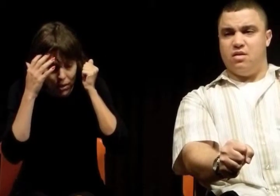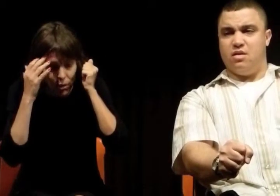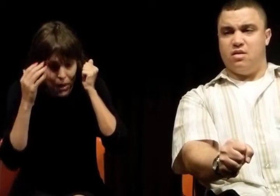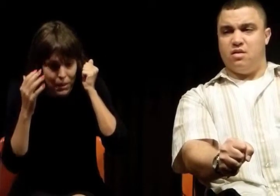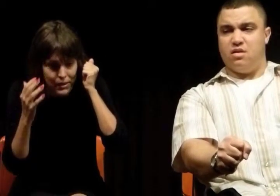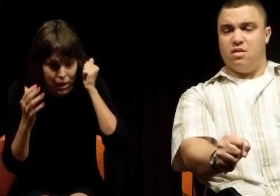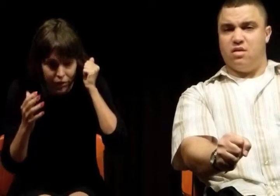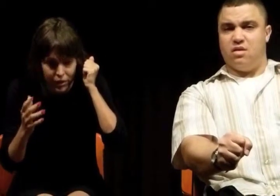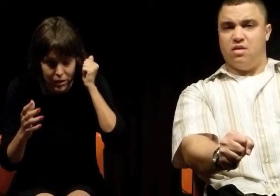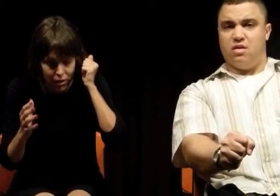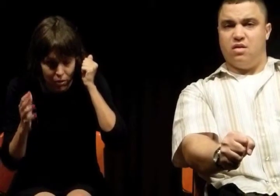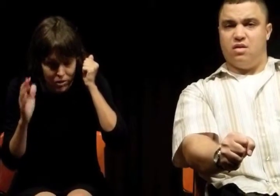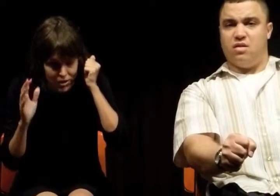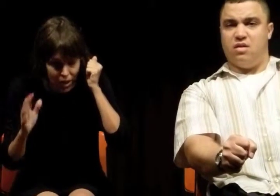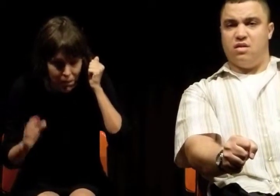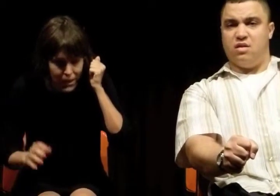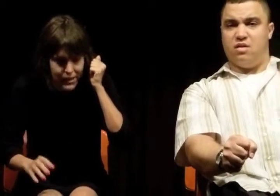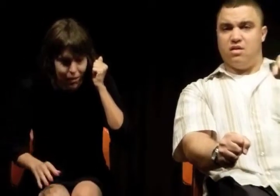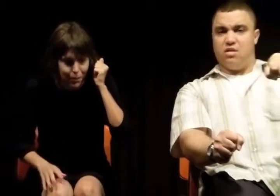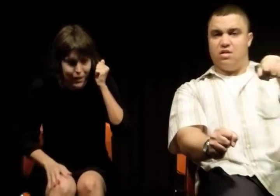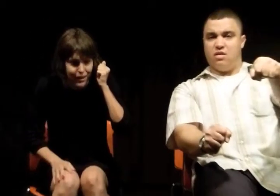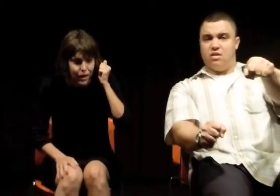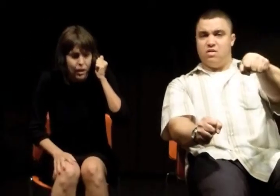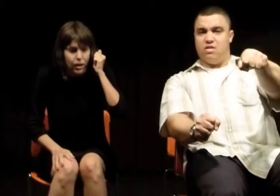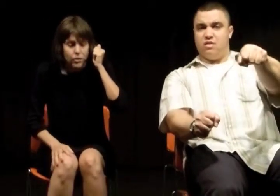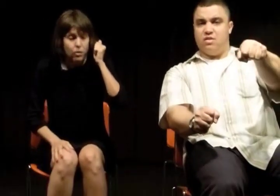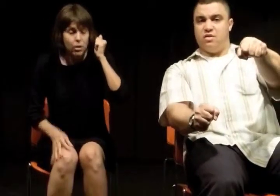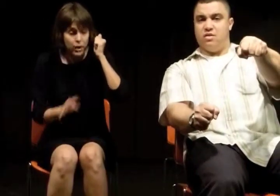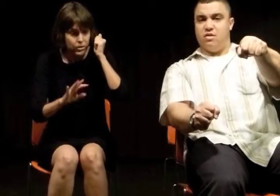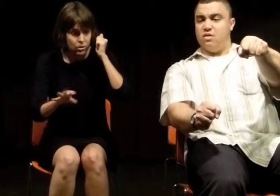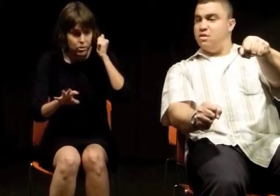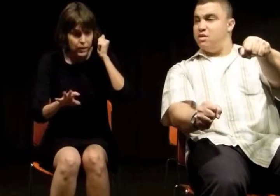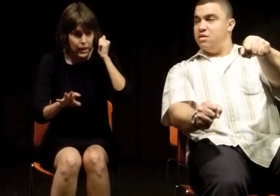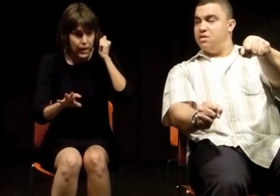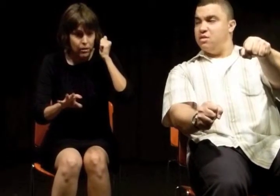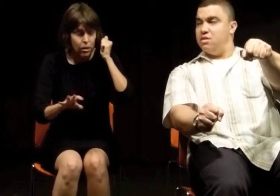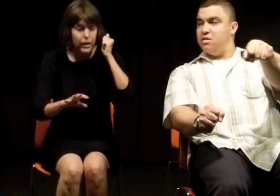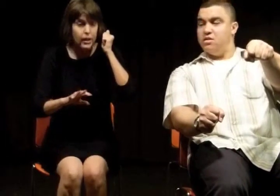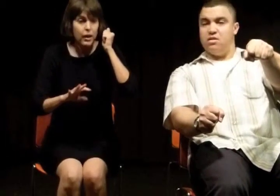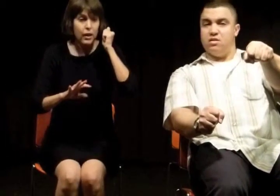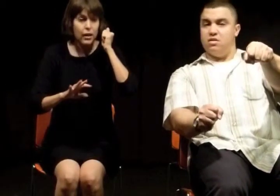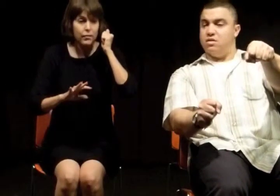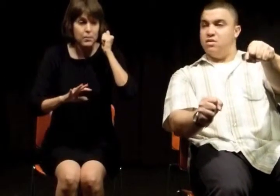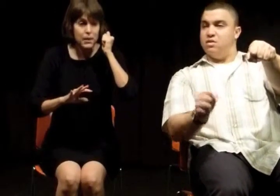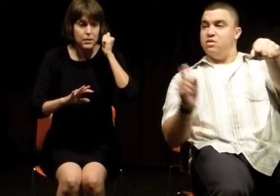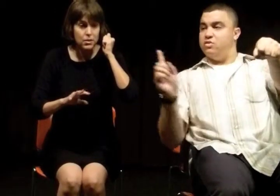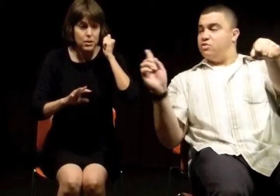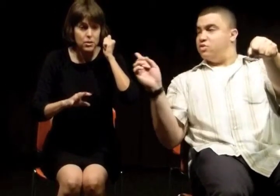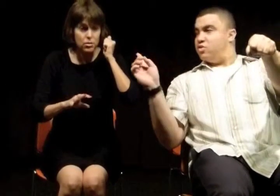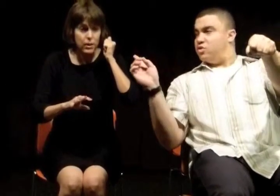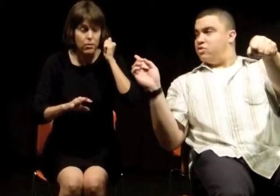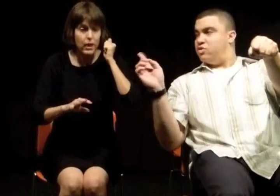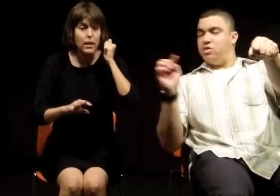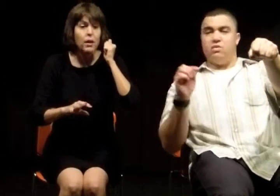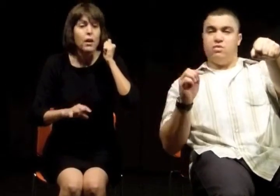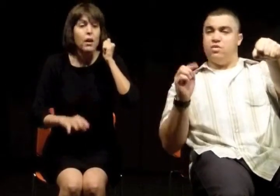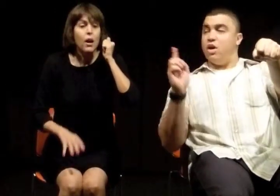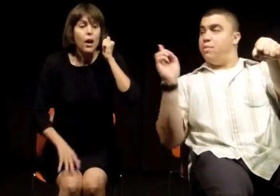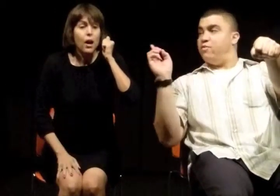cry myself and, you know, just numb myself. Don't, okay, don't drink any alcohol. I have to be serious and straight. Okay. Before